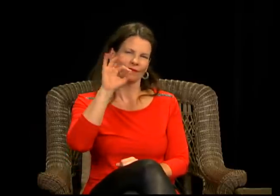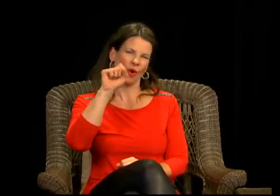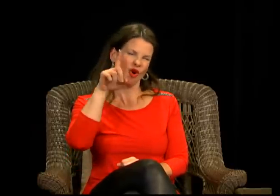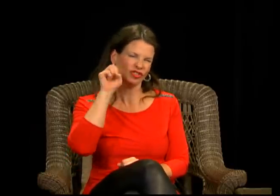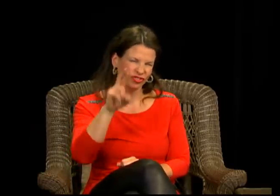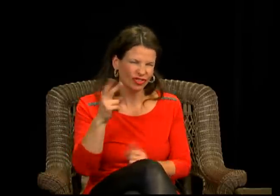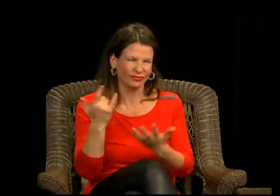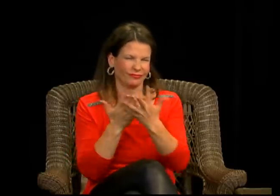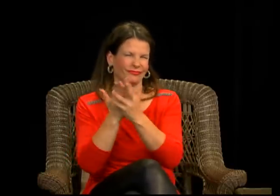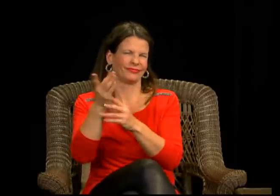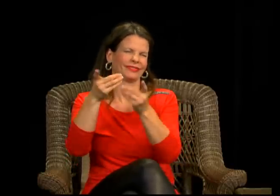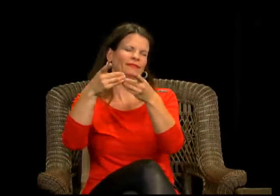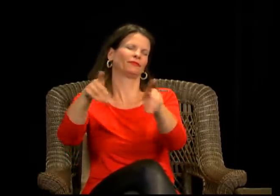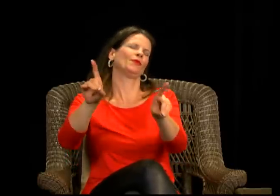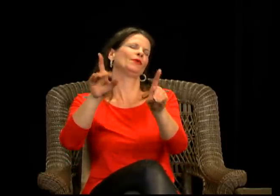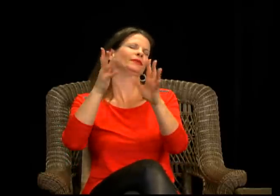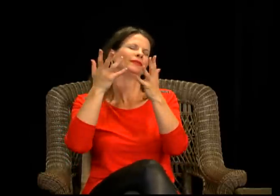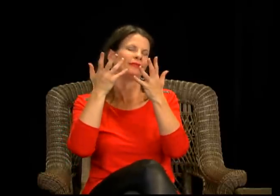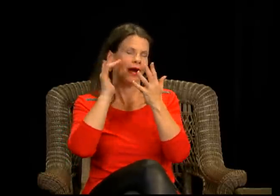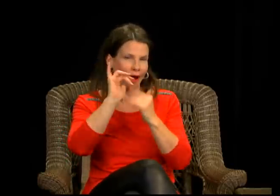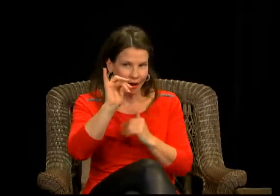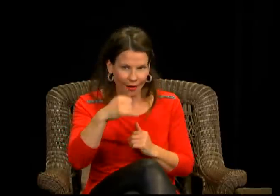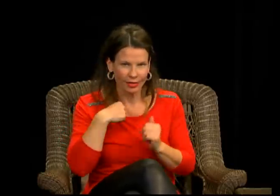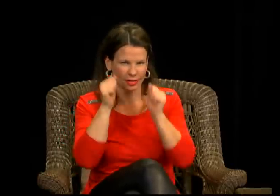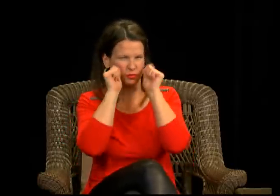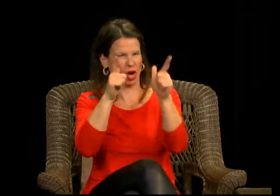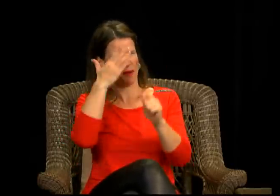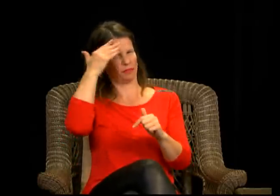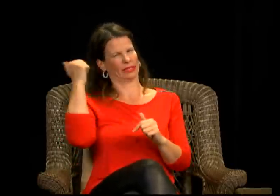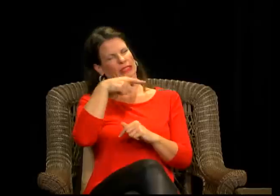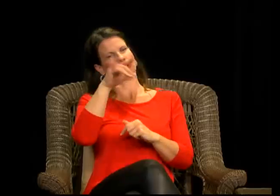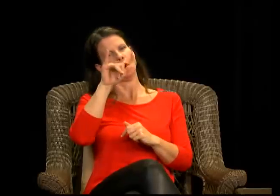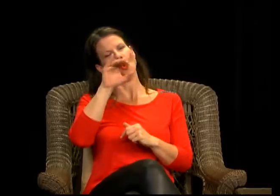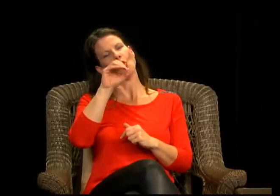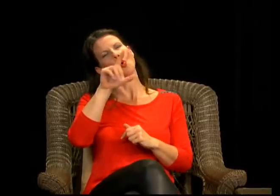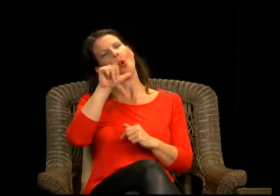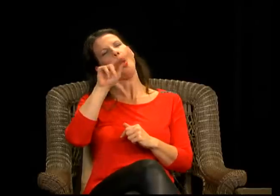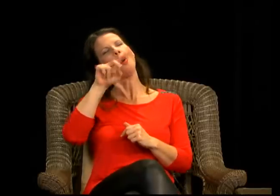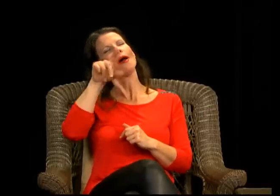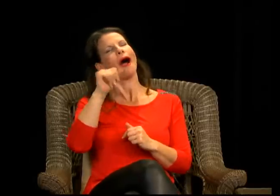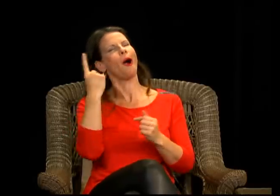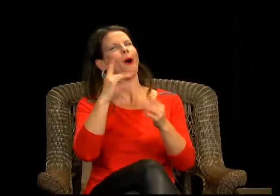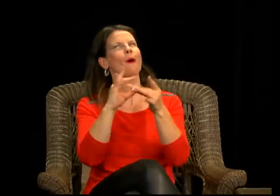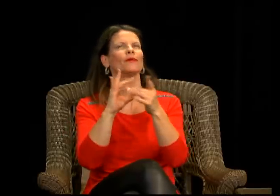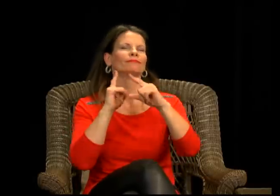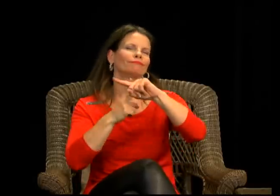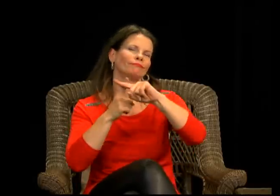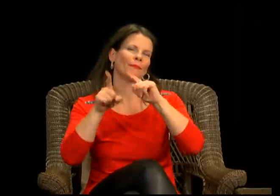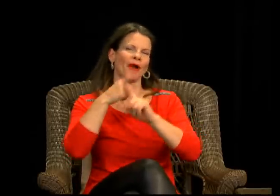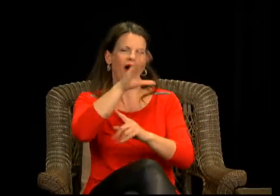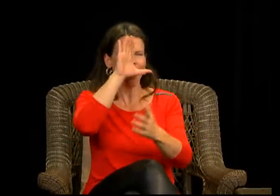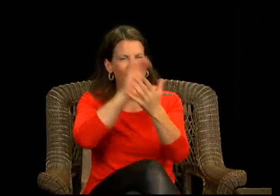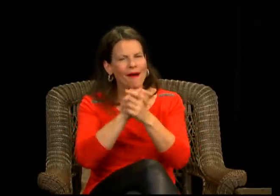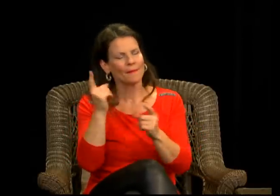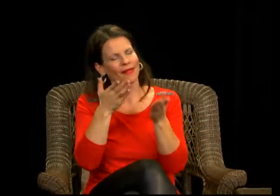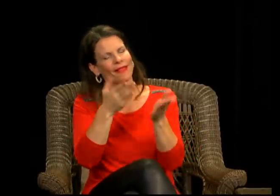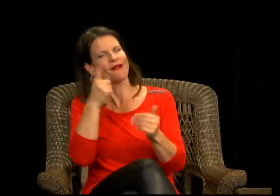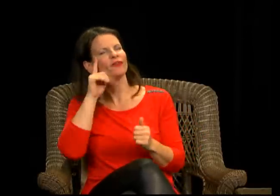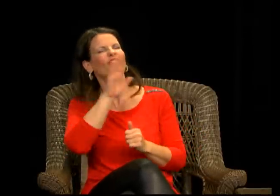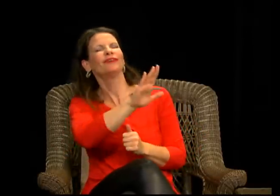just recently went through a divorce from her husband, David Foster. So I was surprised because Yolanda